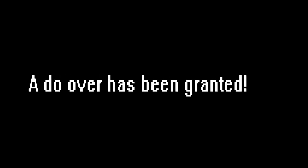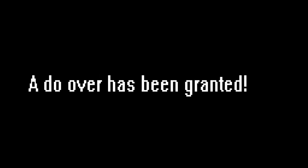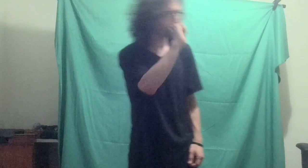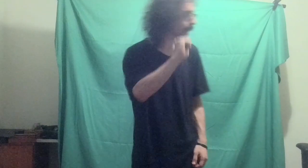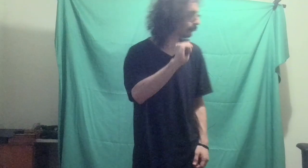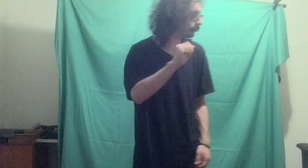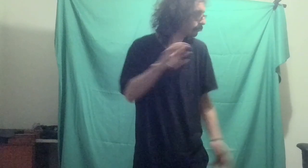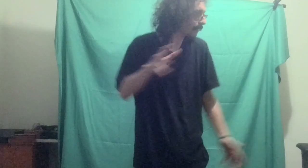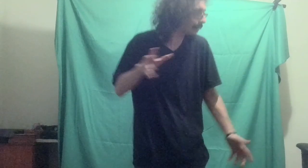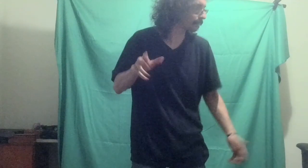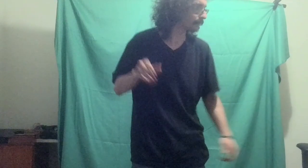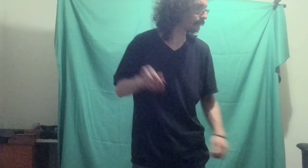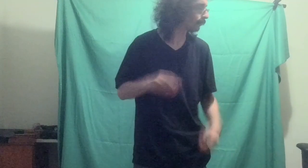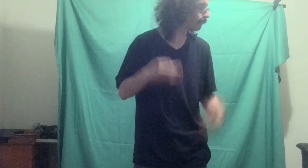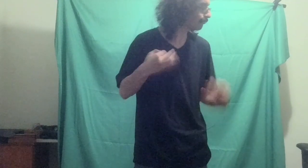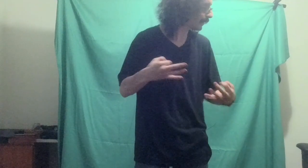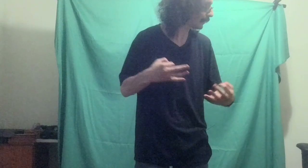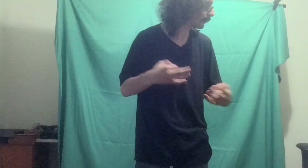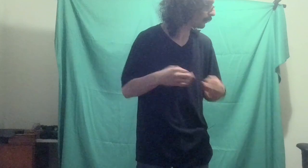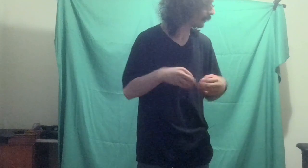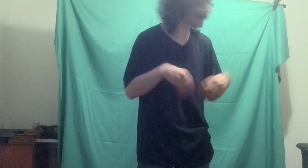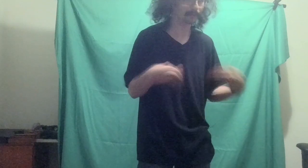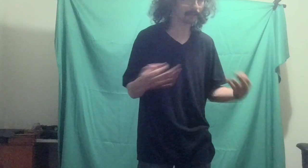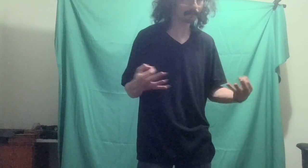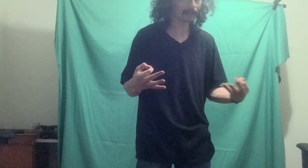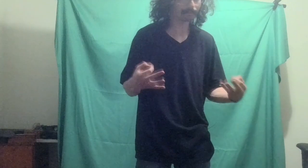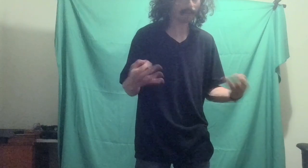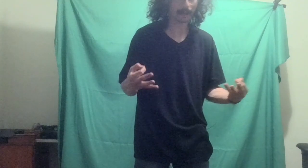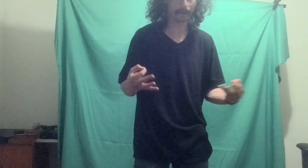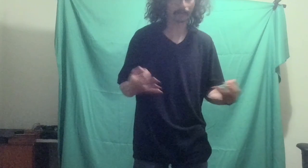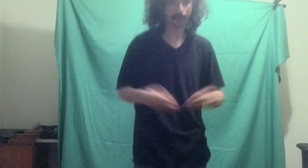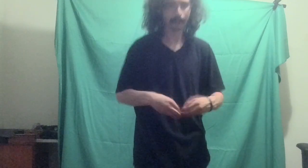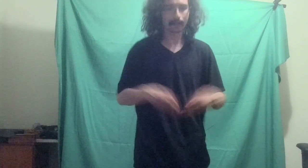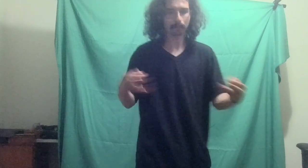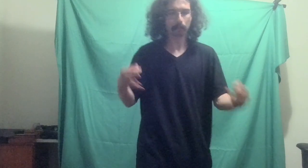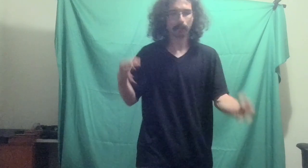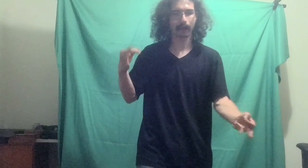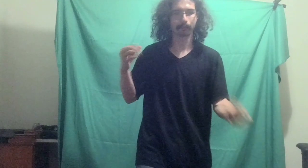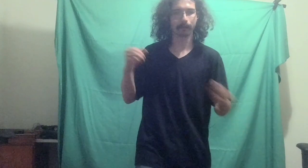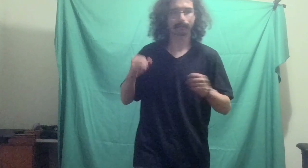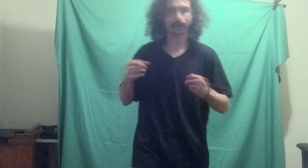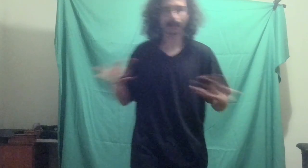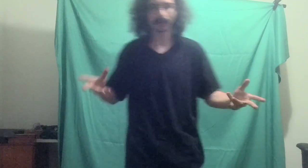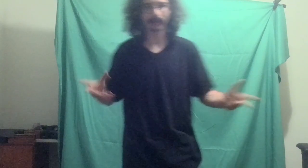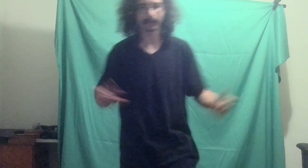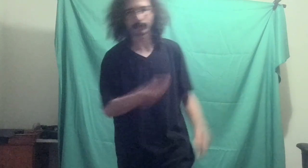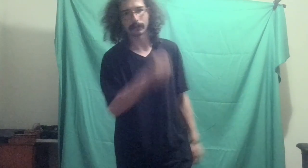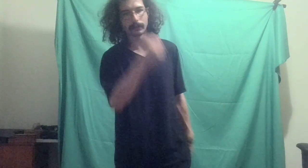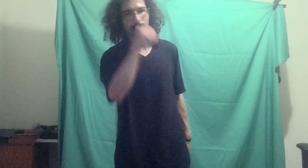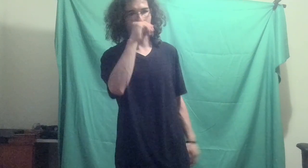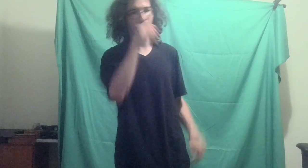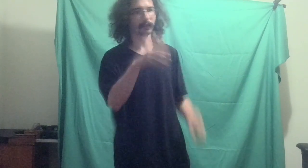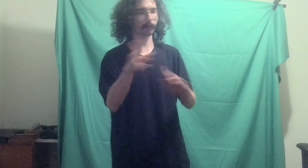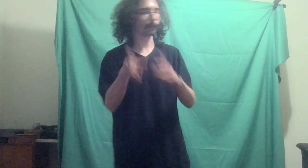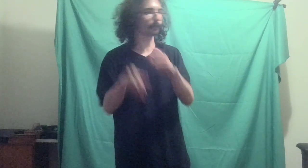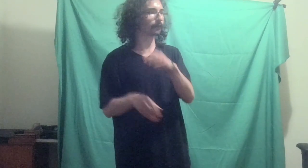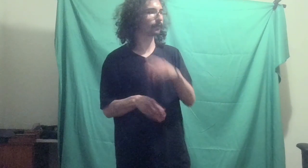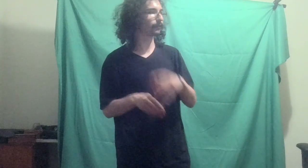Super Mario! Mario! It's to me, Mario! Super Mario Bros. Satisfied! Okay, that's a little bit better, but...